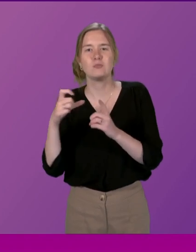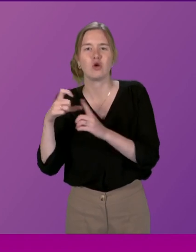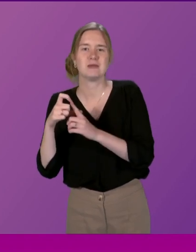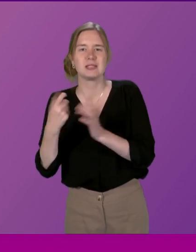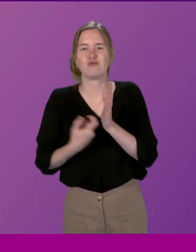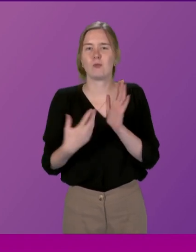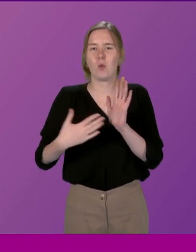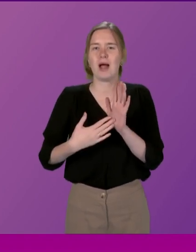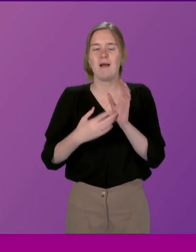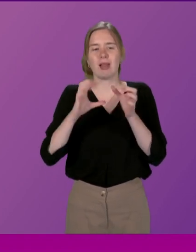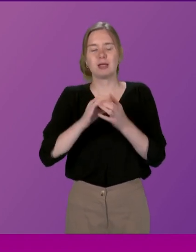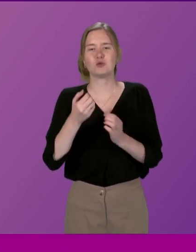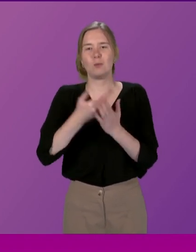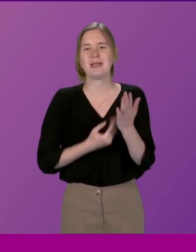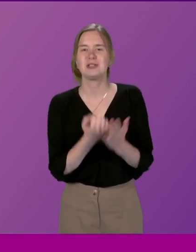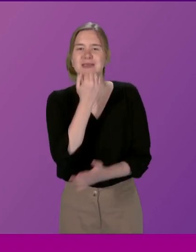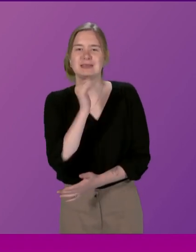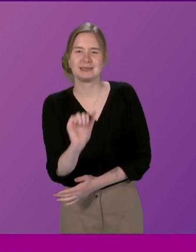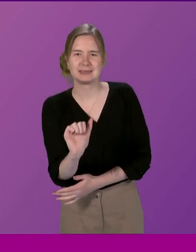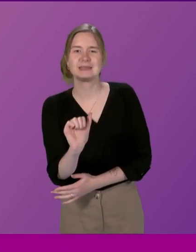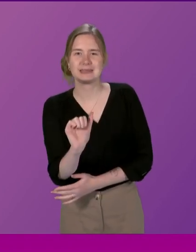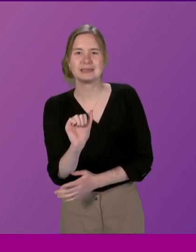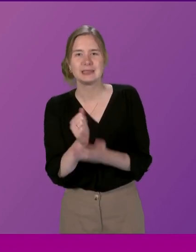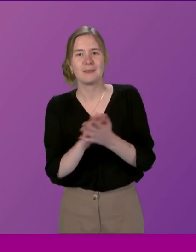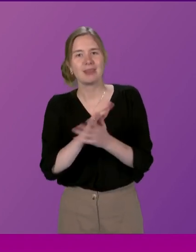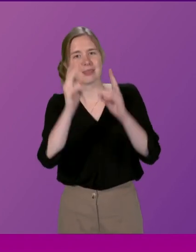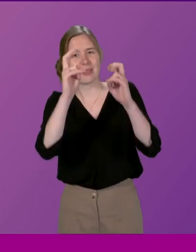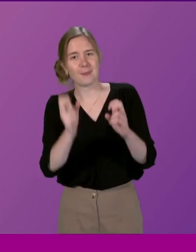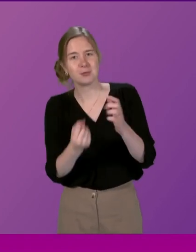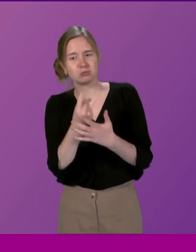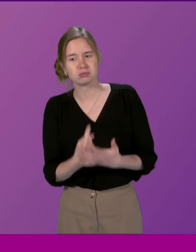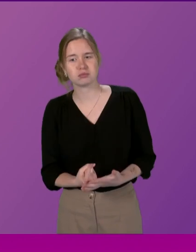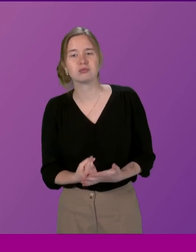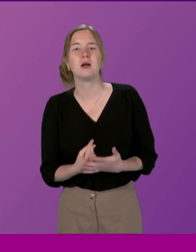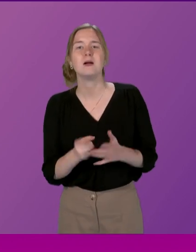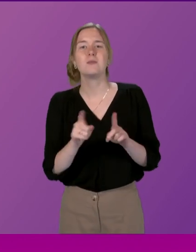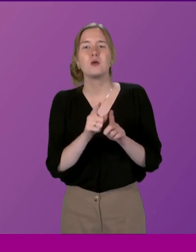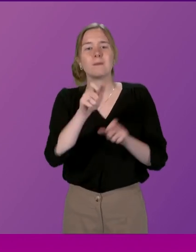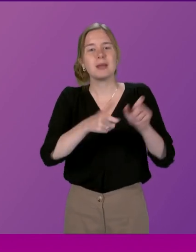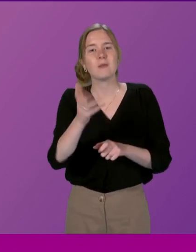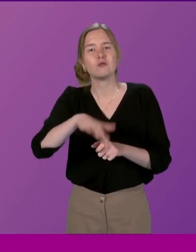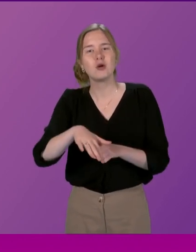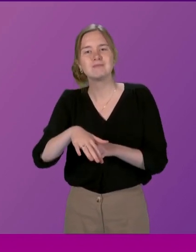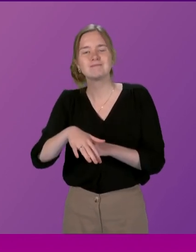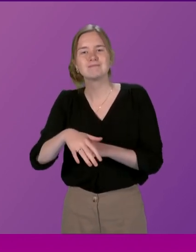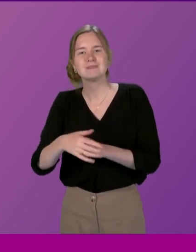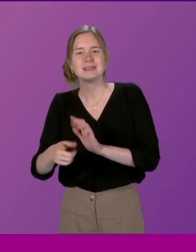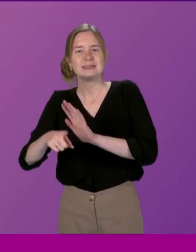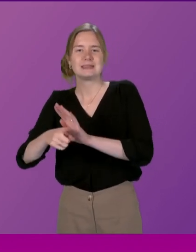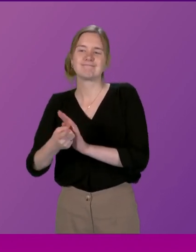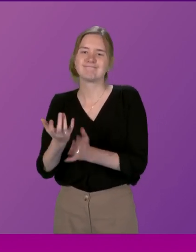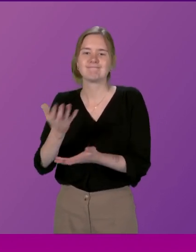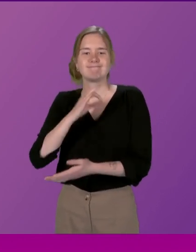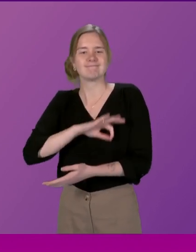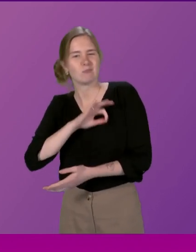and Ruth Maguire about page six which deals with the themes that emerged in particular that it is people from the disadvantaged backgrounds that